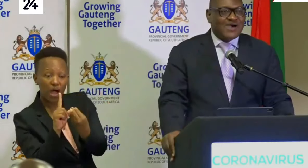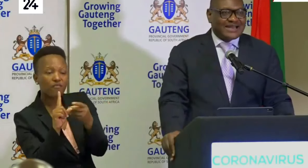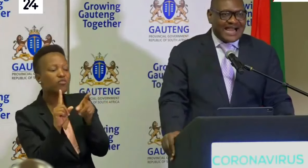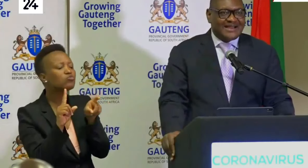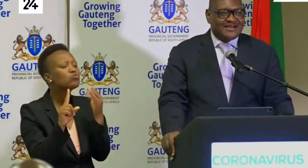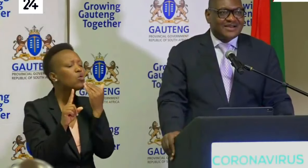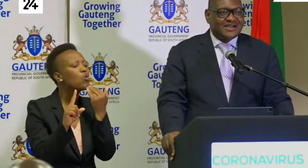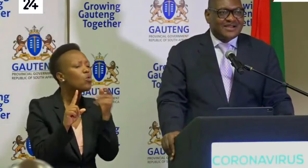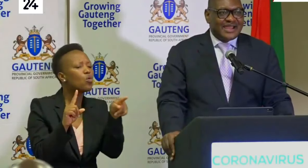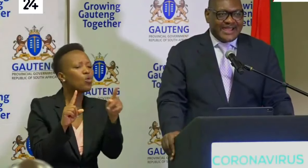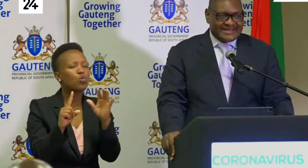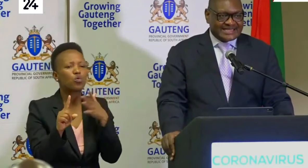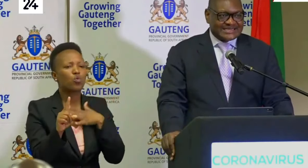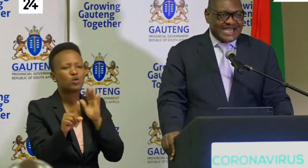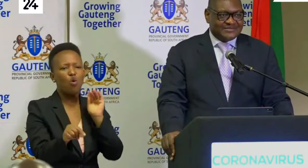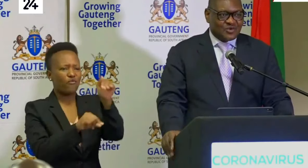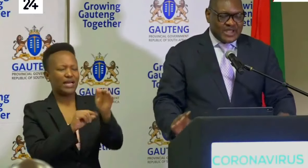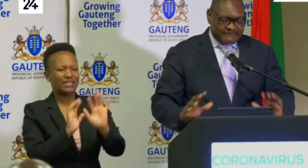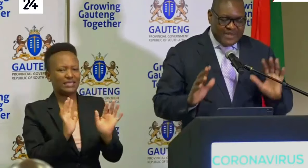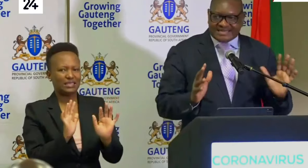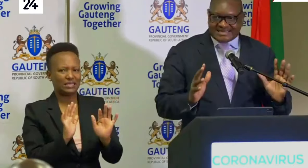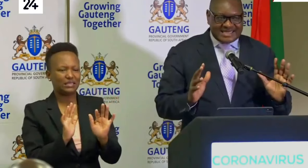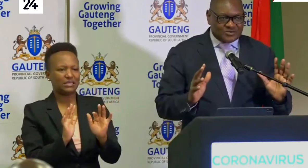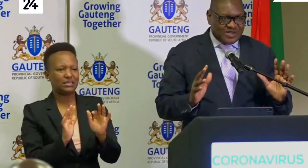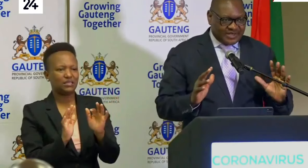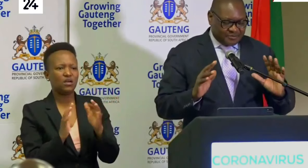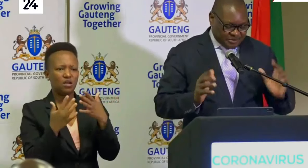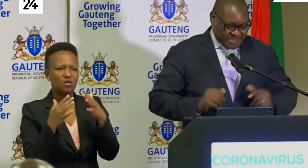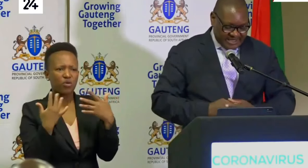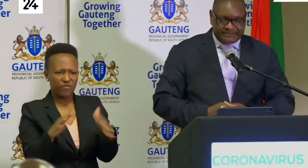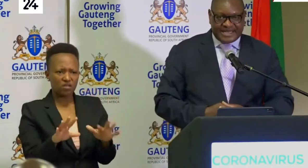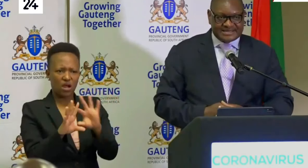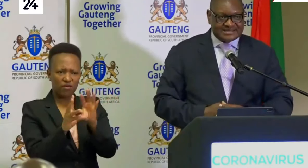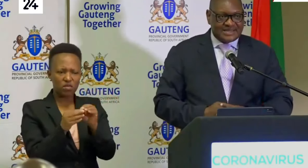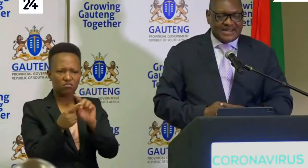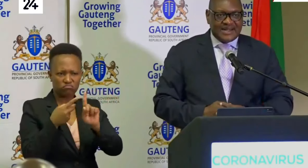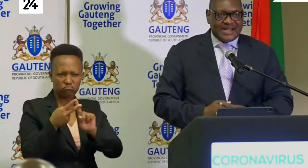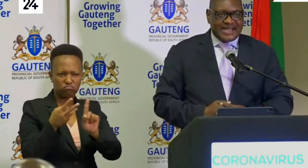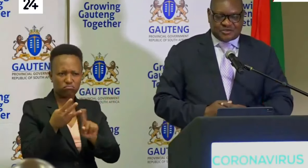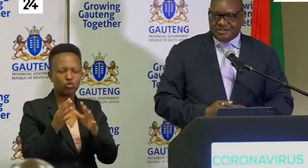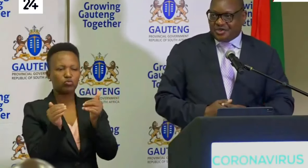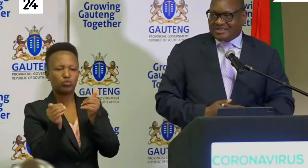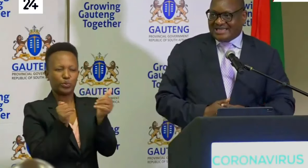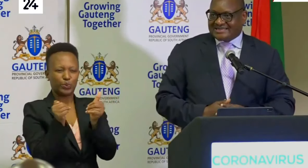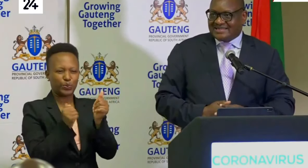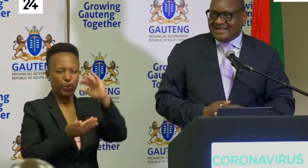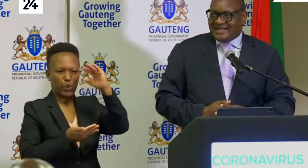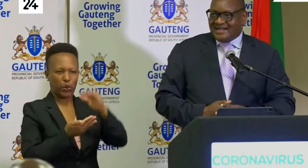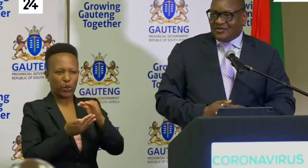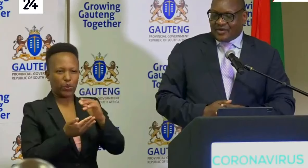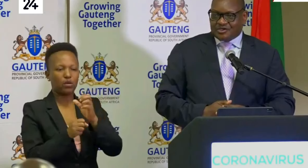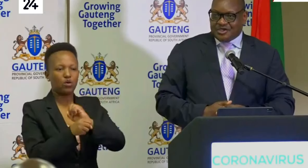overrun at that time. So we have measures that we are already putting in place to ensure that